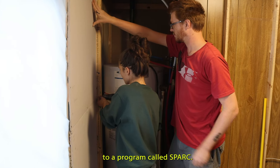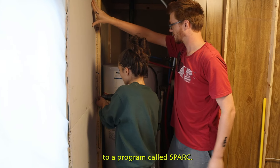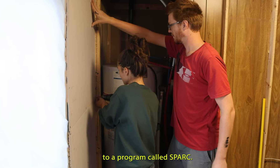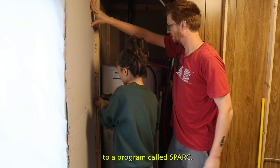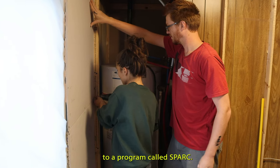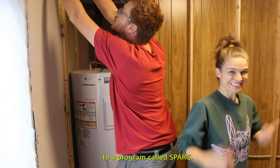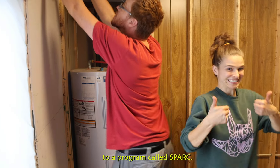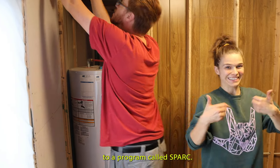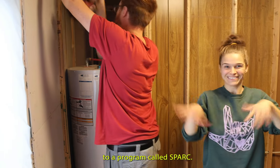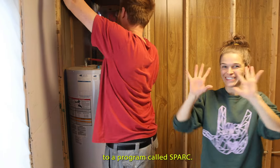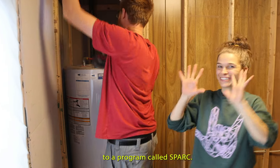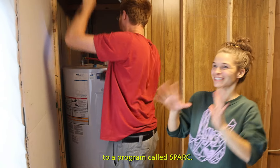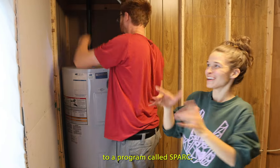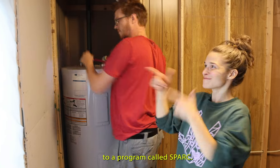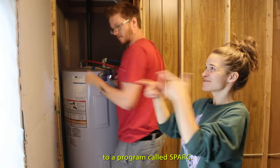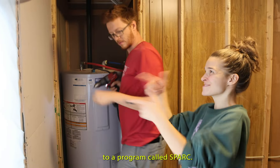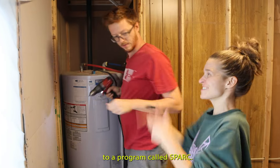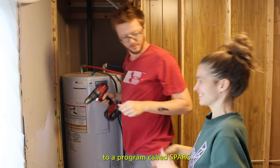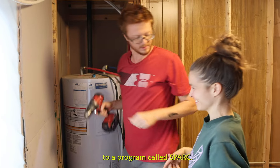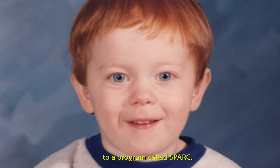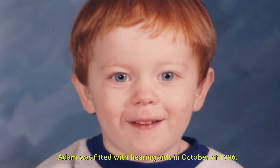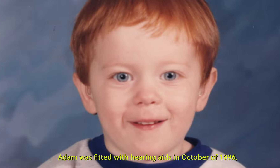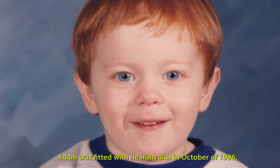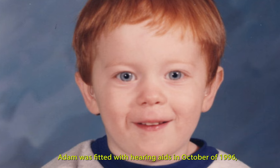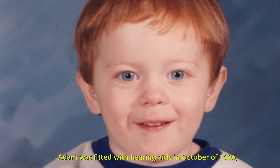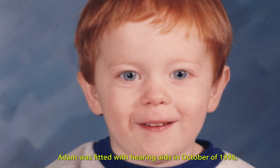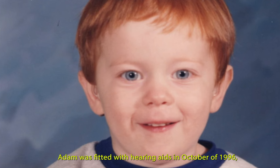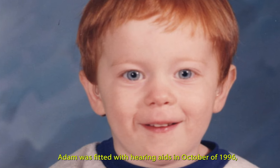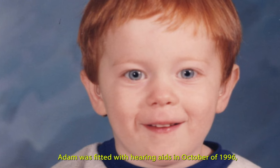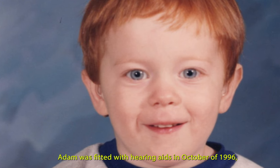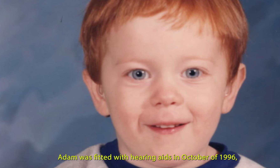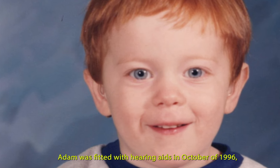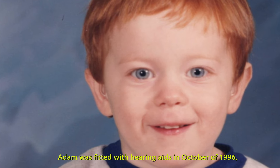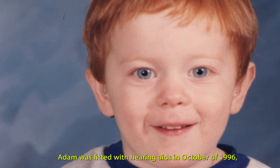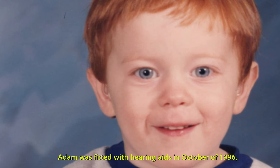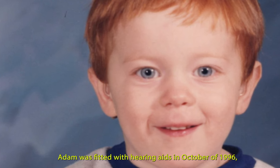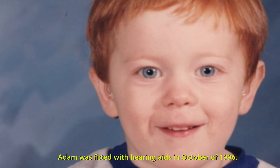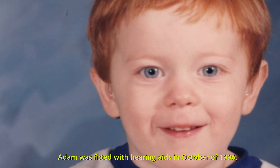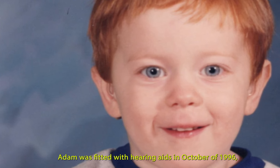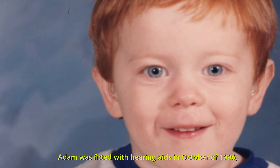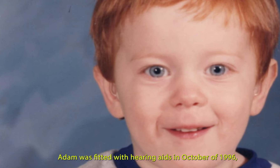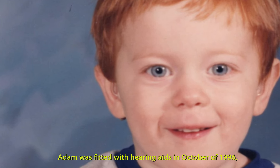a program called SPARK. Adam was fitted with hearing aids in October of 1996.